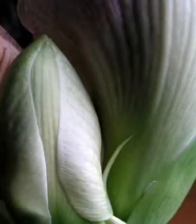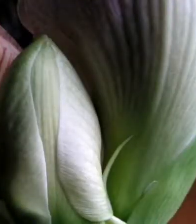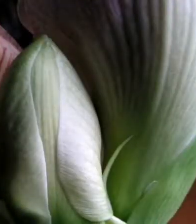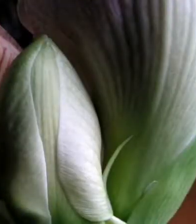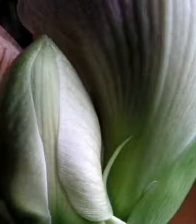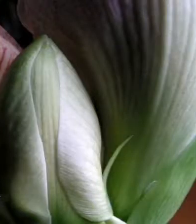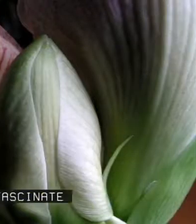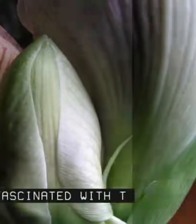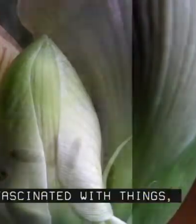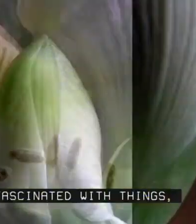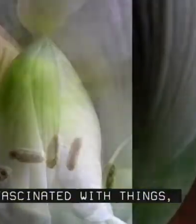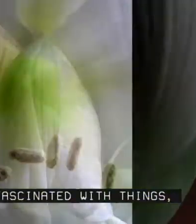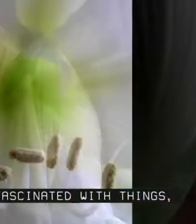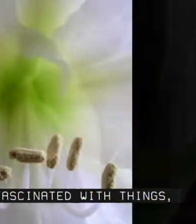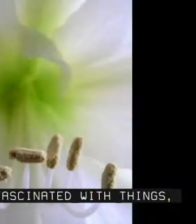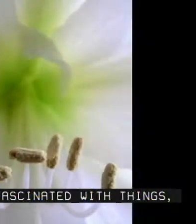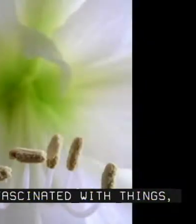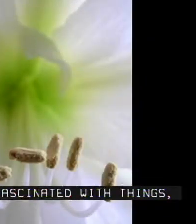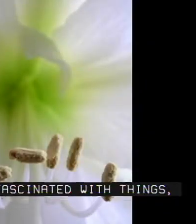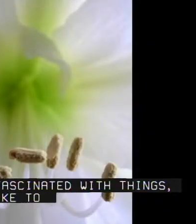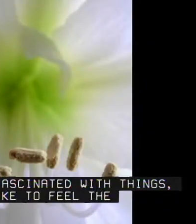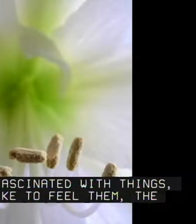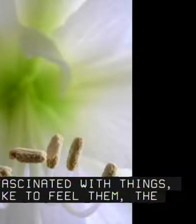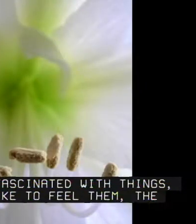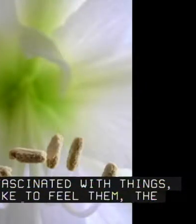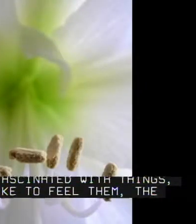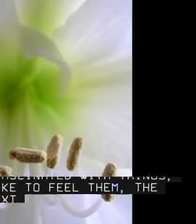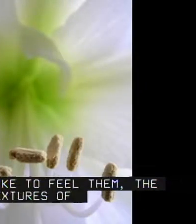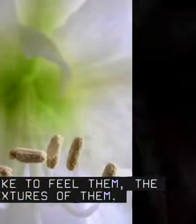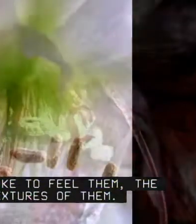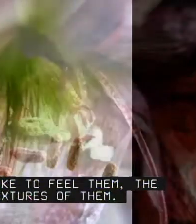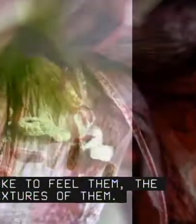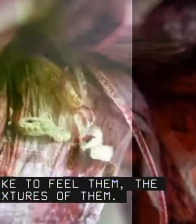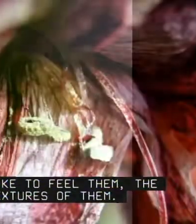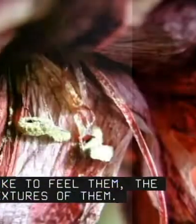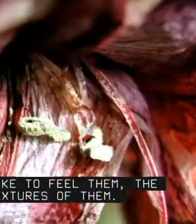I was fascinated with things, like I like to feel them, the tactile textures of them.